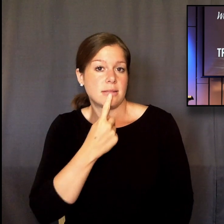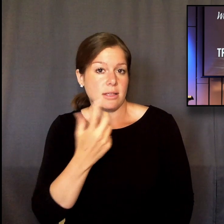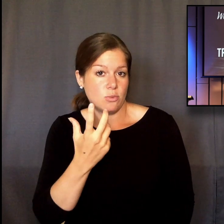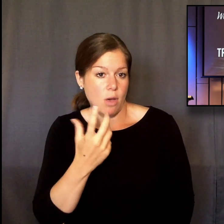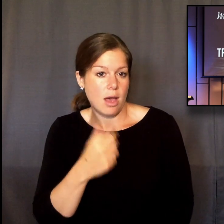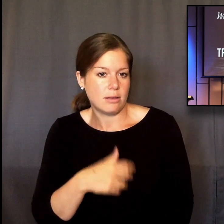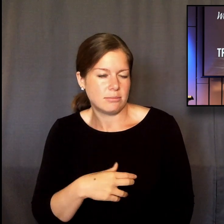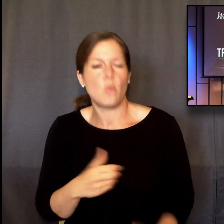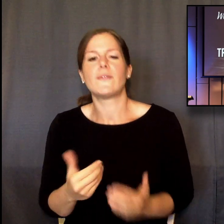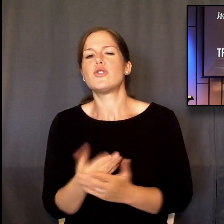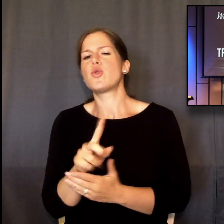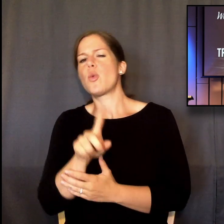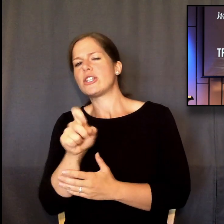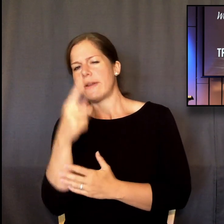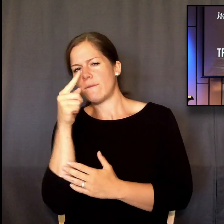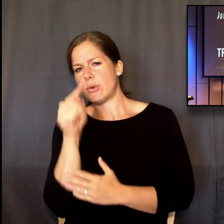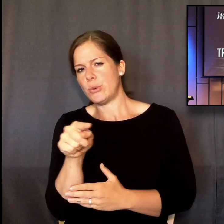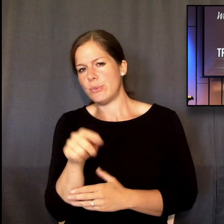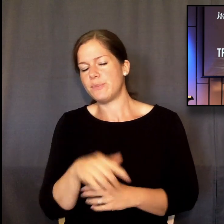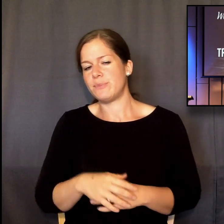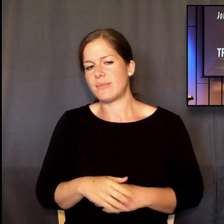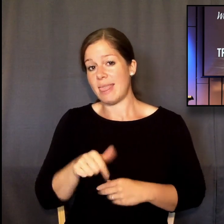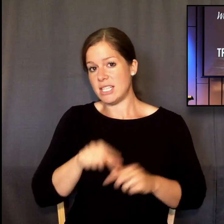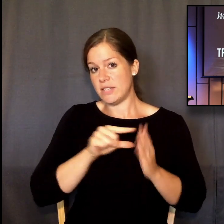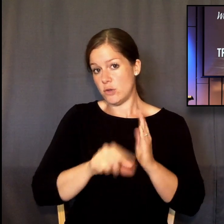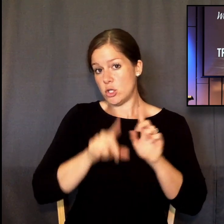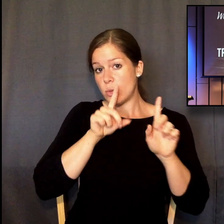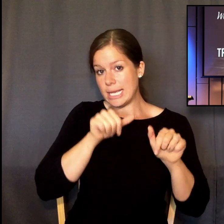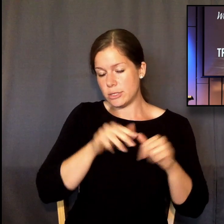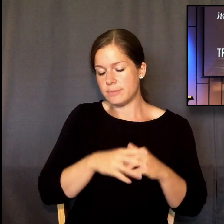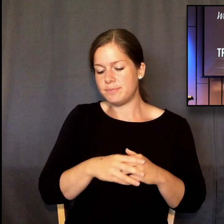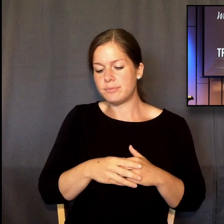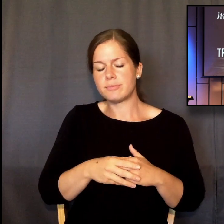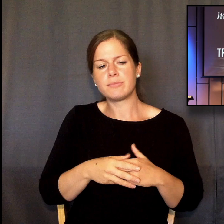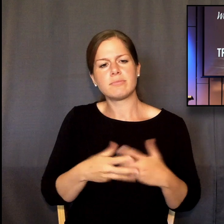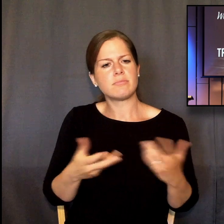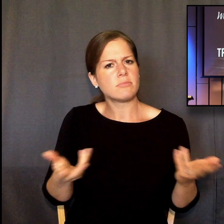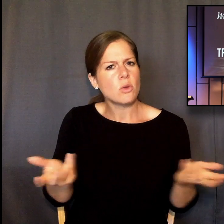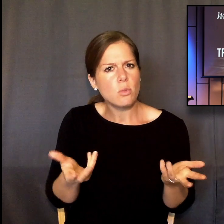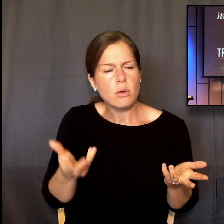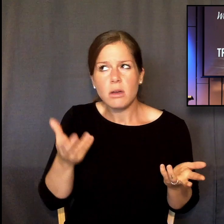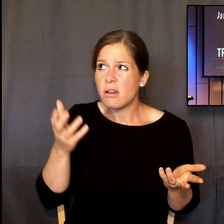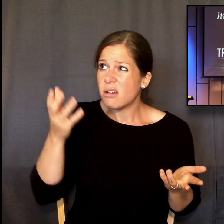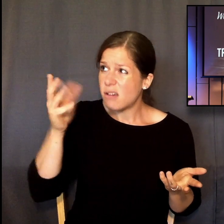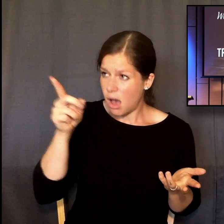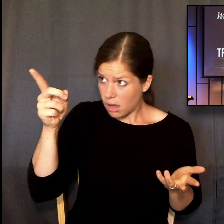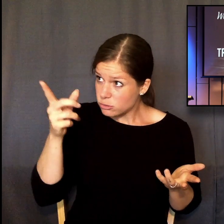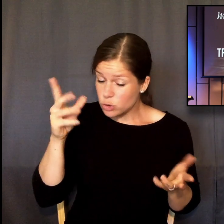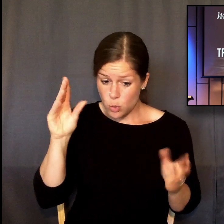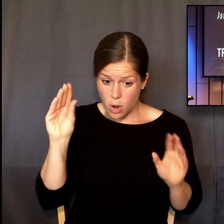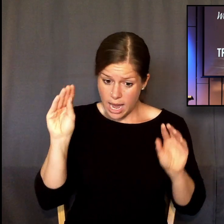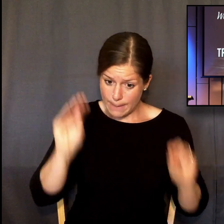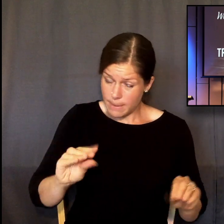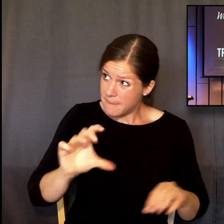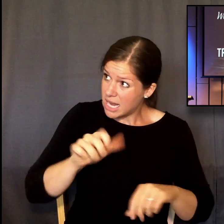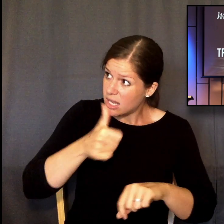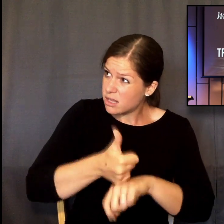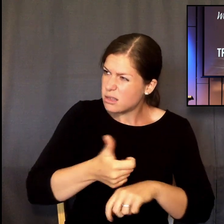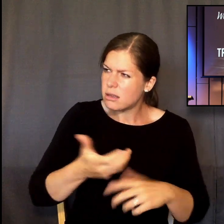And it's the next thing that Ephesians 1.11 answers. What is God implementing? What's he putting into effect? What's he